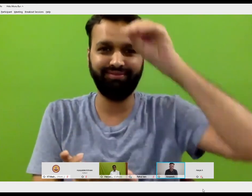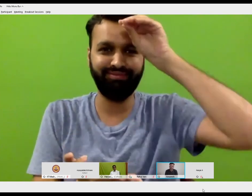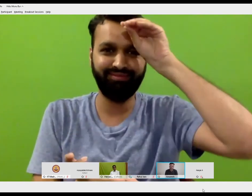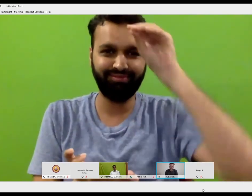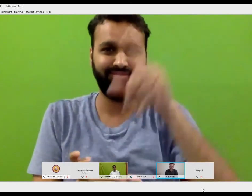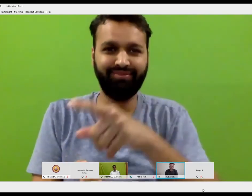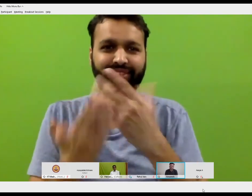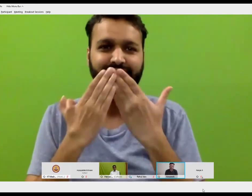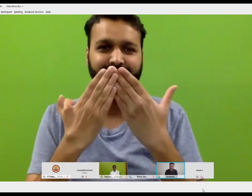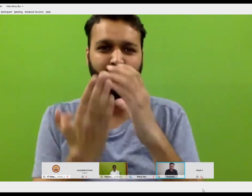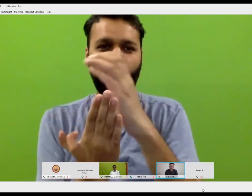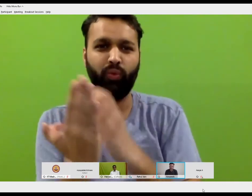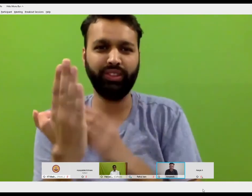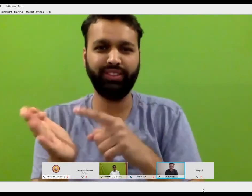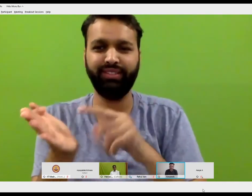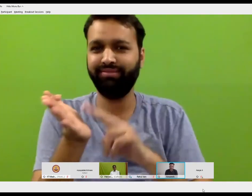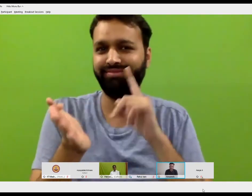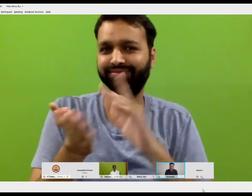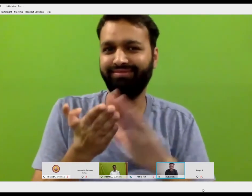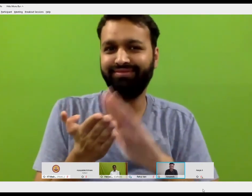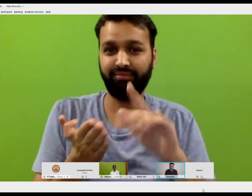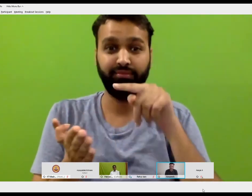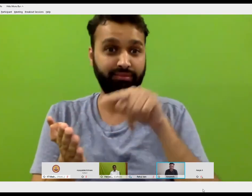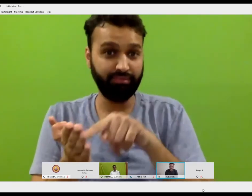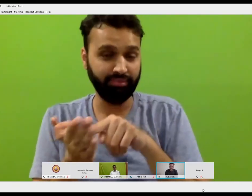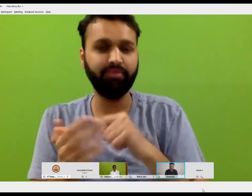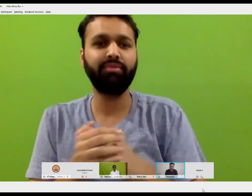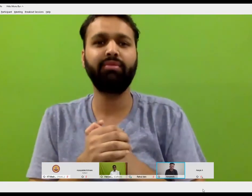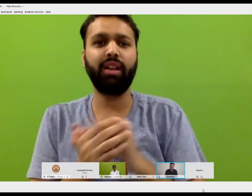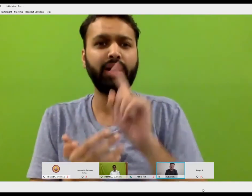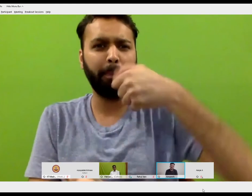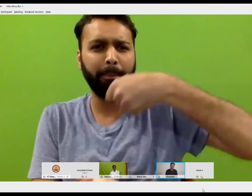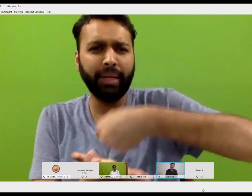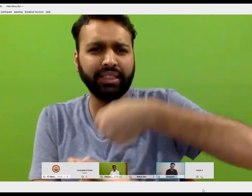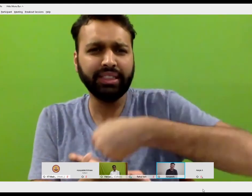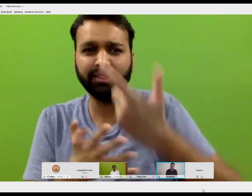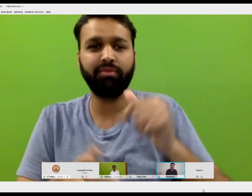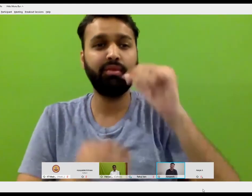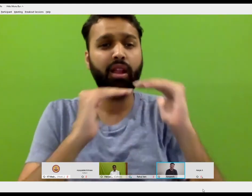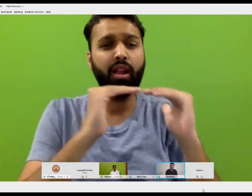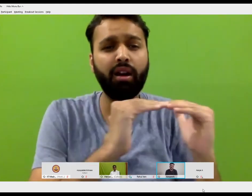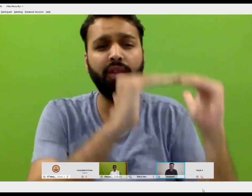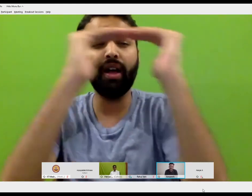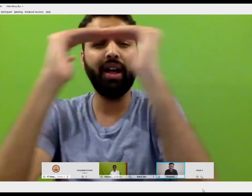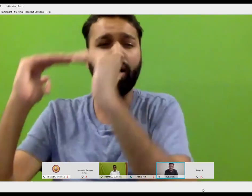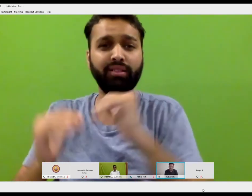So later on, I joined the course, the Indian Sign Language course at the National Institute of Hearing and the Cabbage.